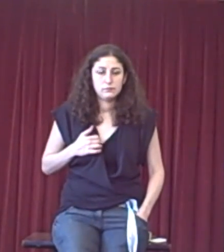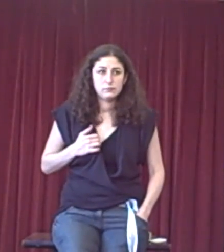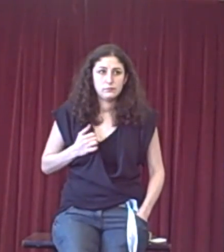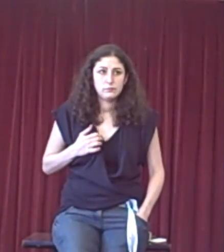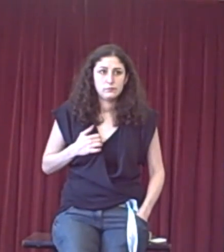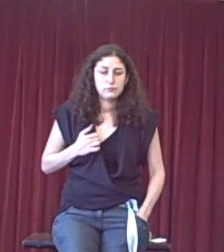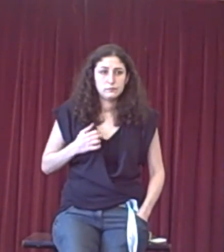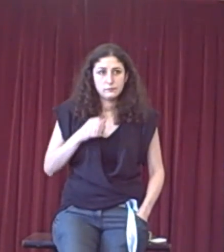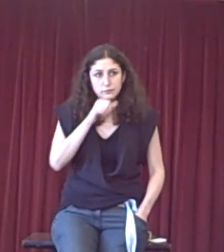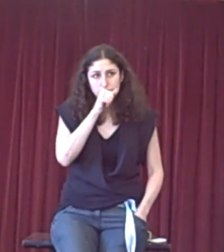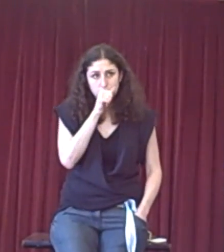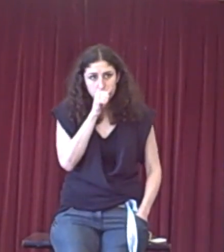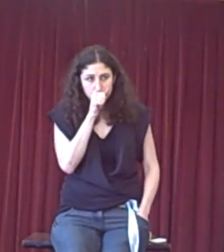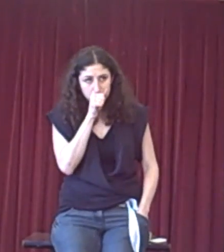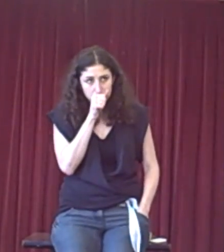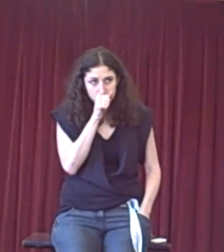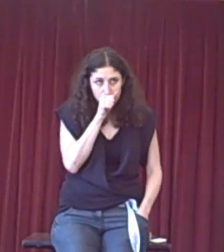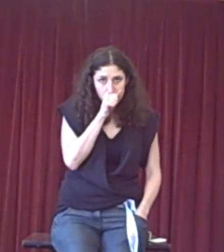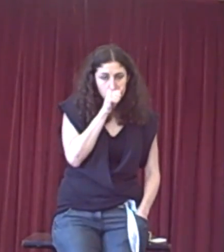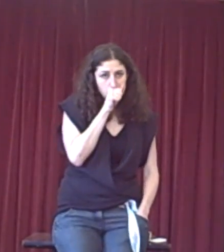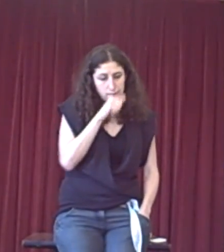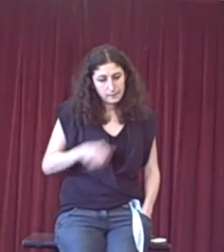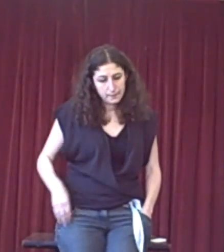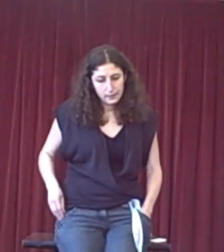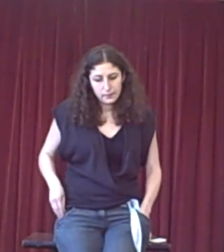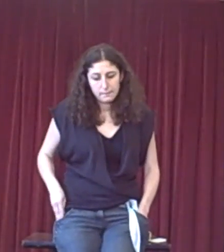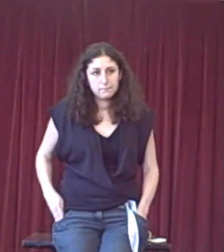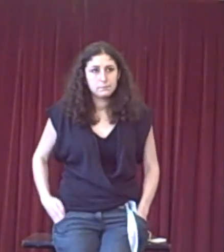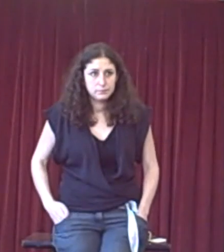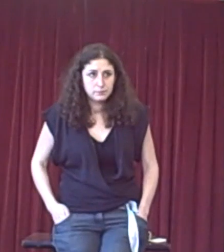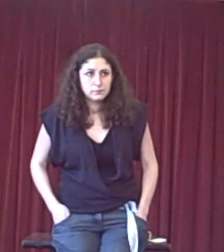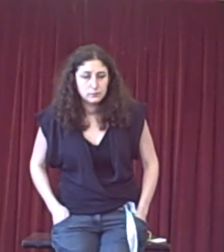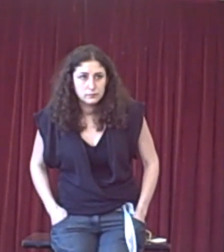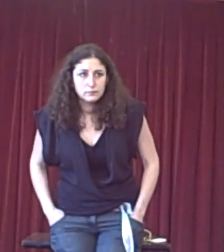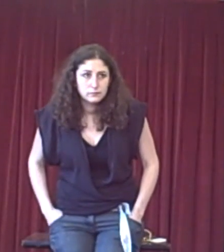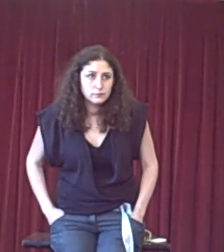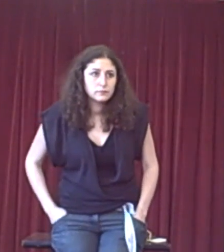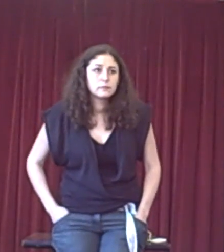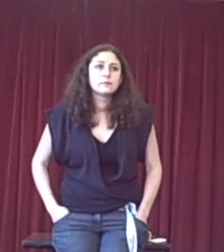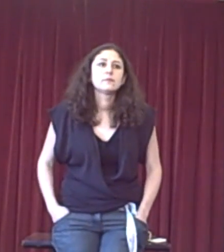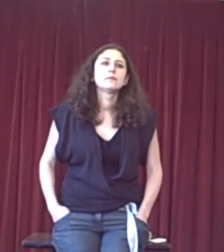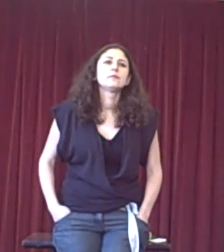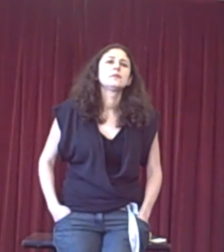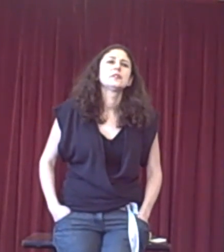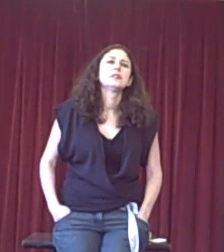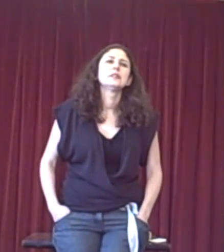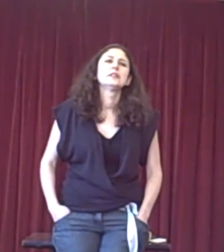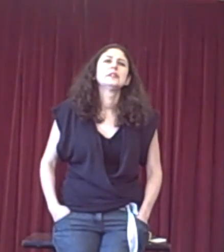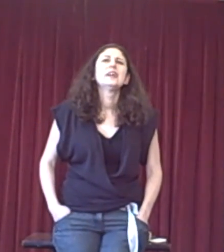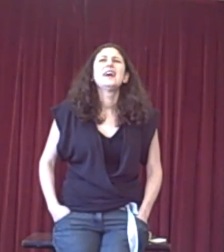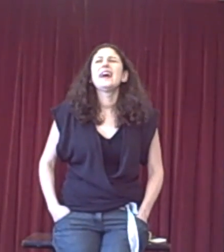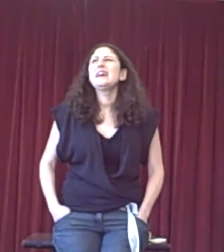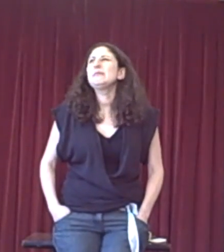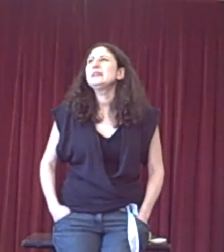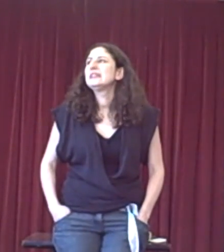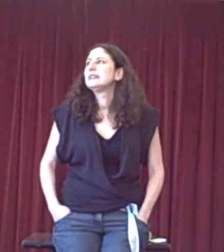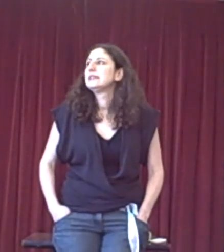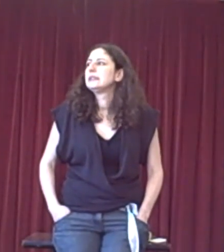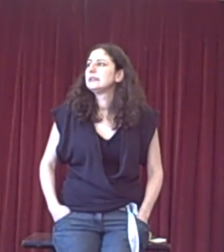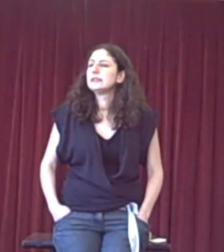or this, because of the... I don't know. For the sake of the debate, we choose that and we negate it like this. I mean, you have to set